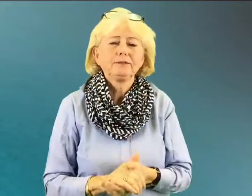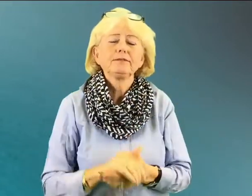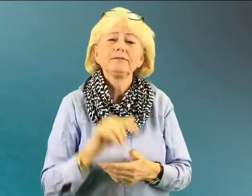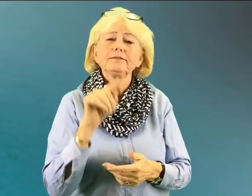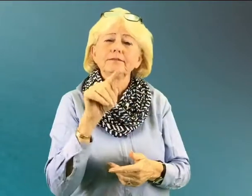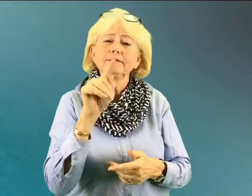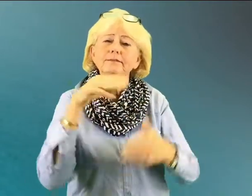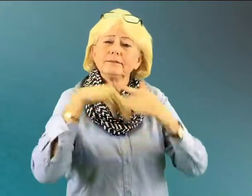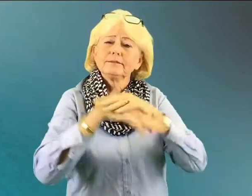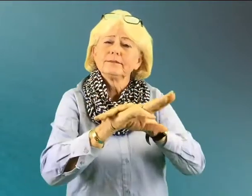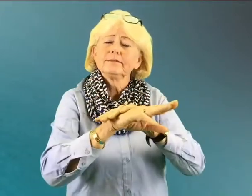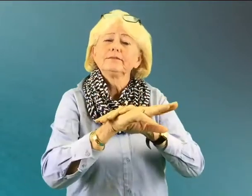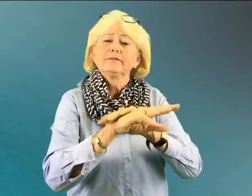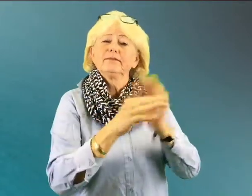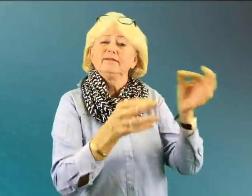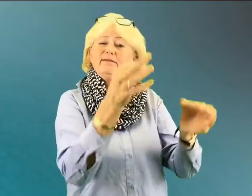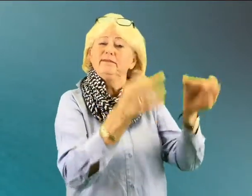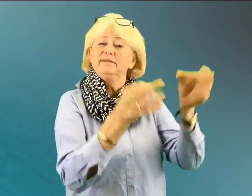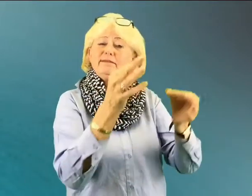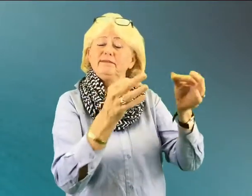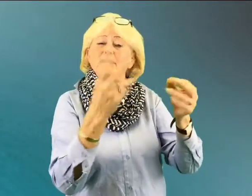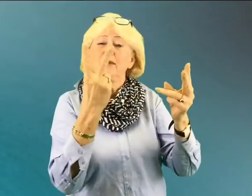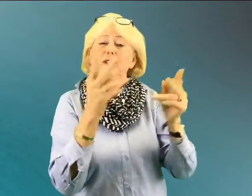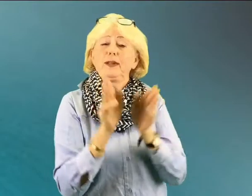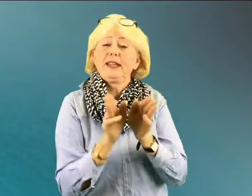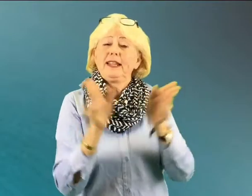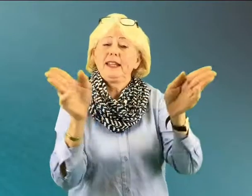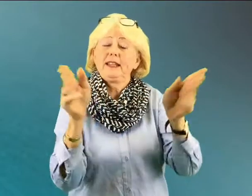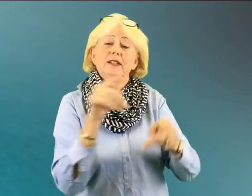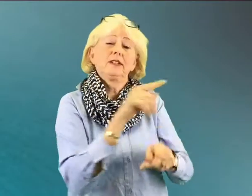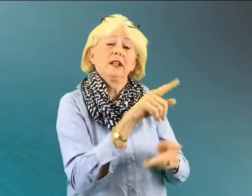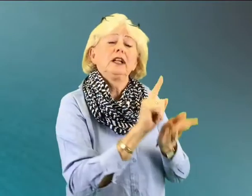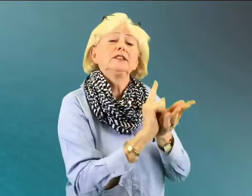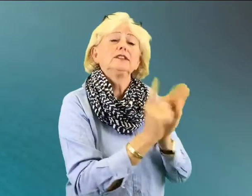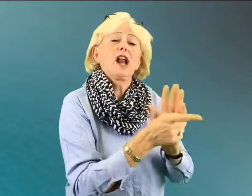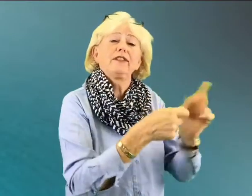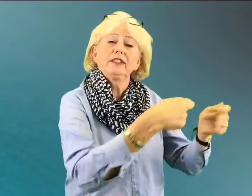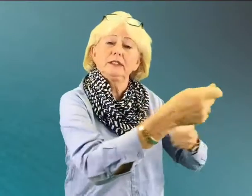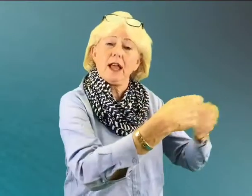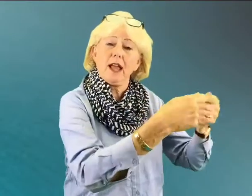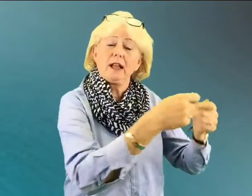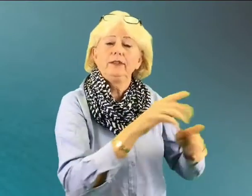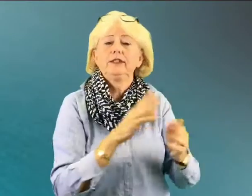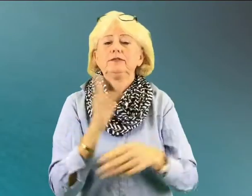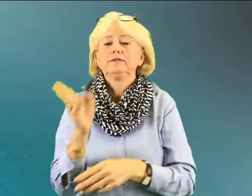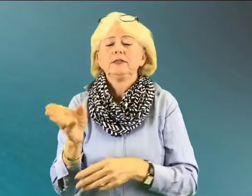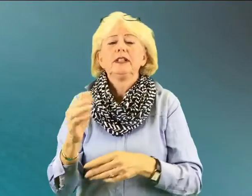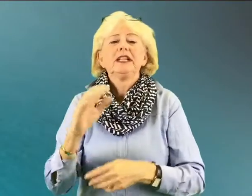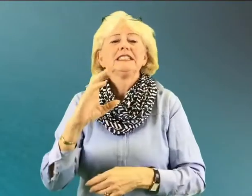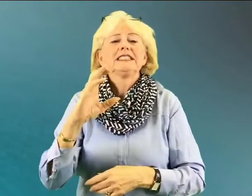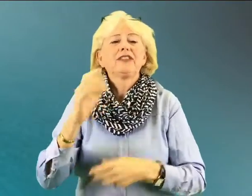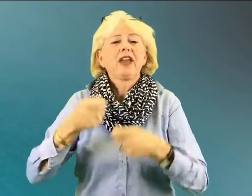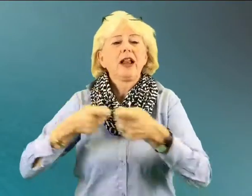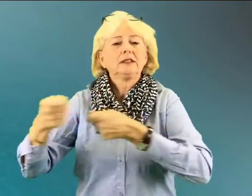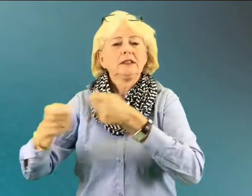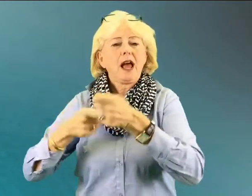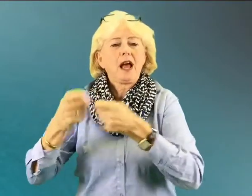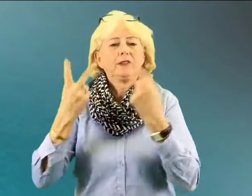you are so dead,